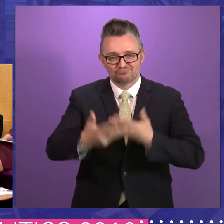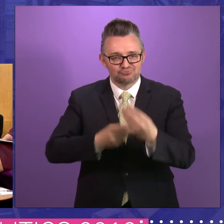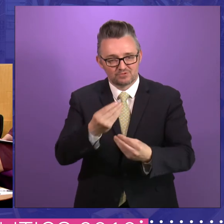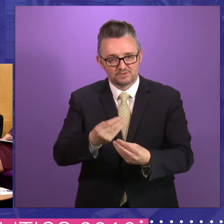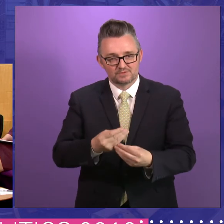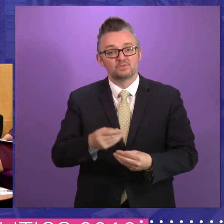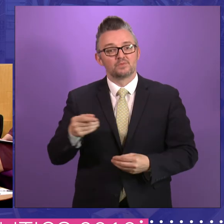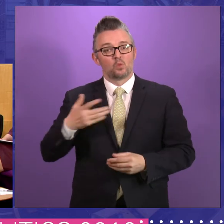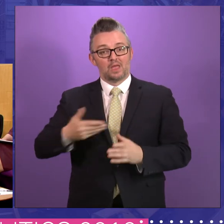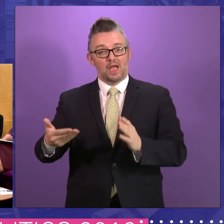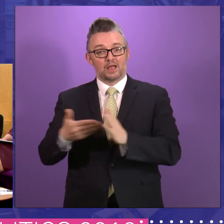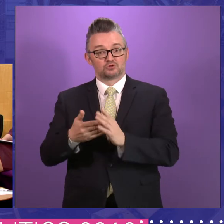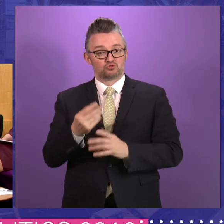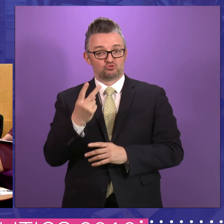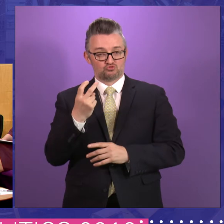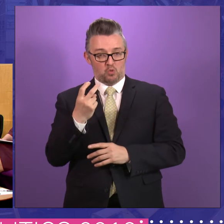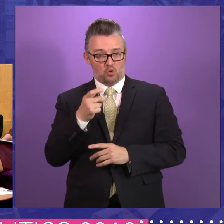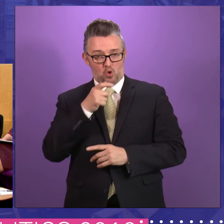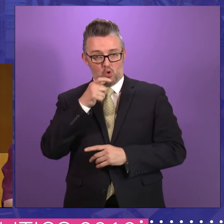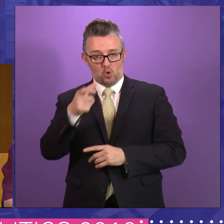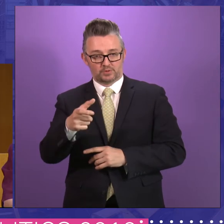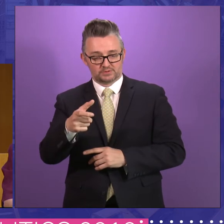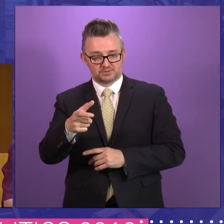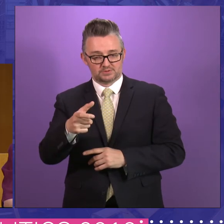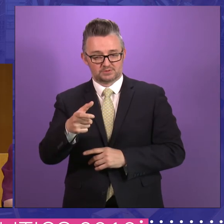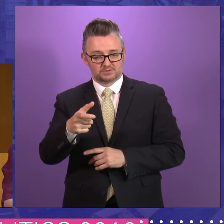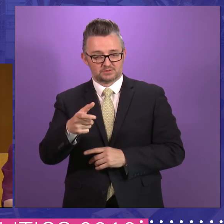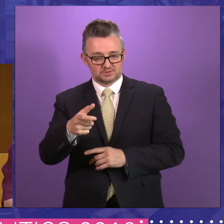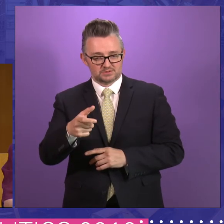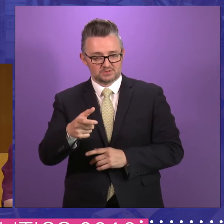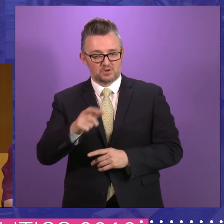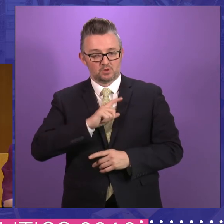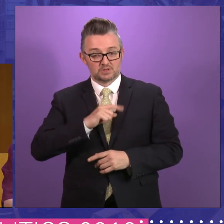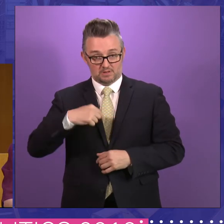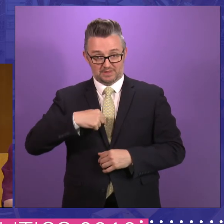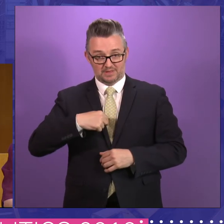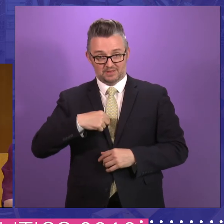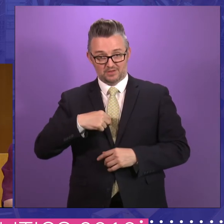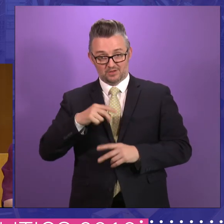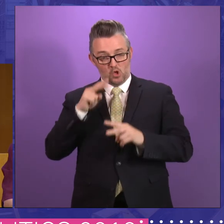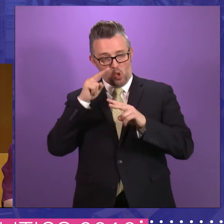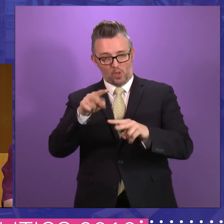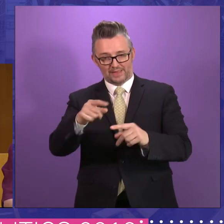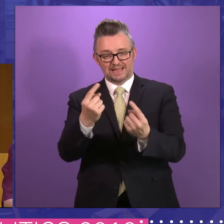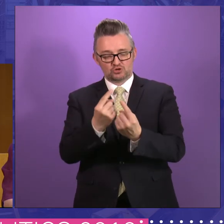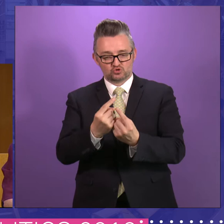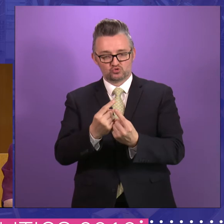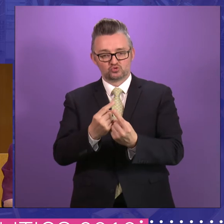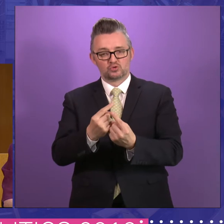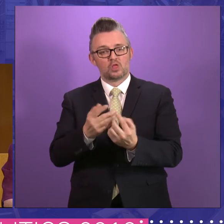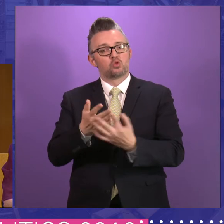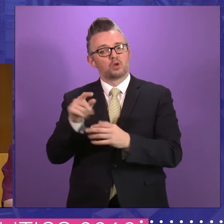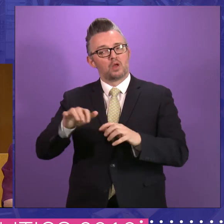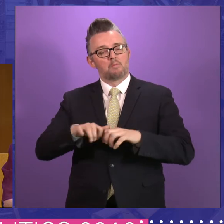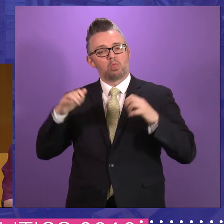I would just add two comments to if I may just, um, as somebody who's currently looking at that very issue through parliamentary reform,